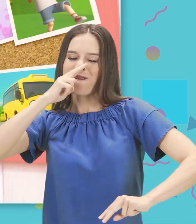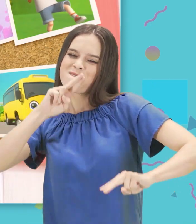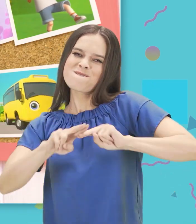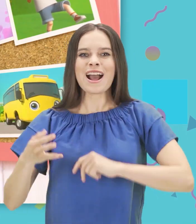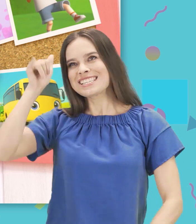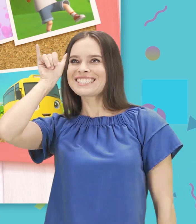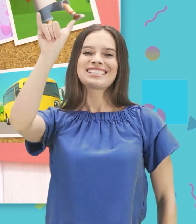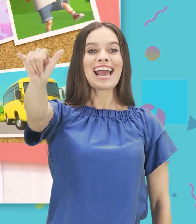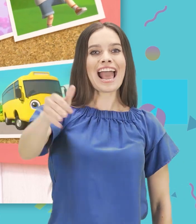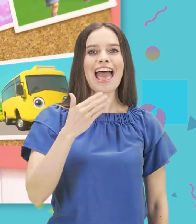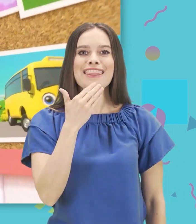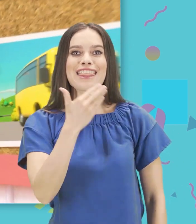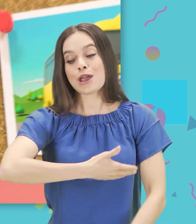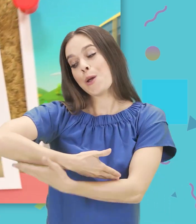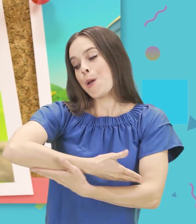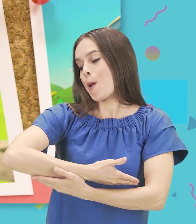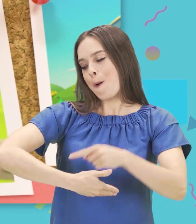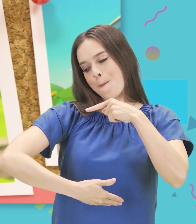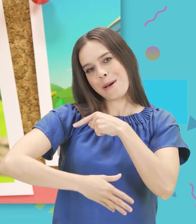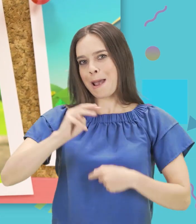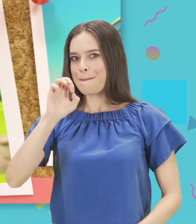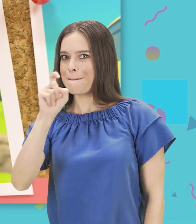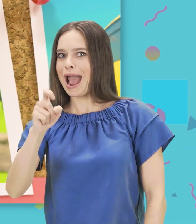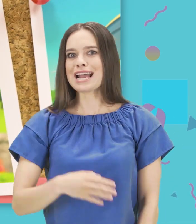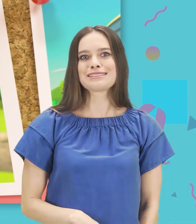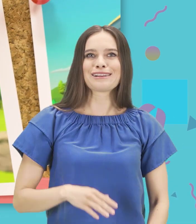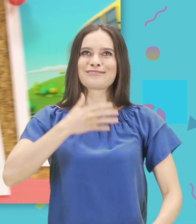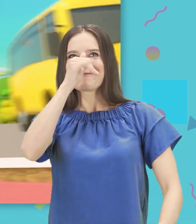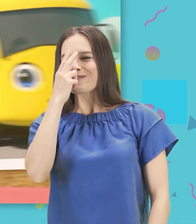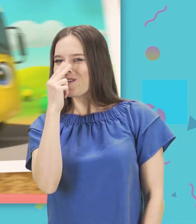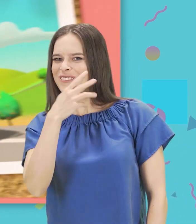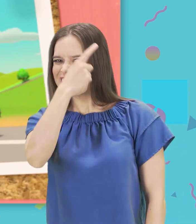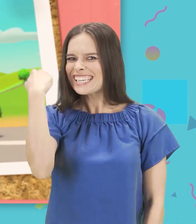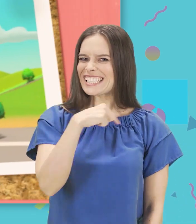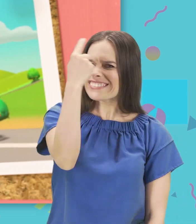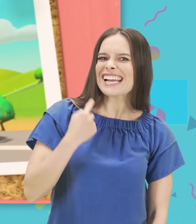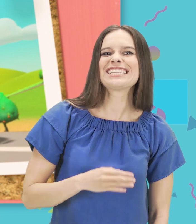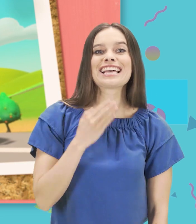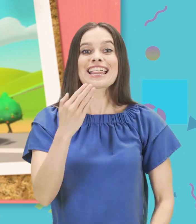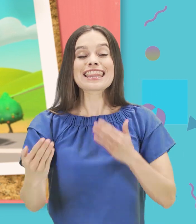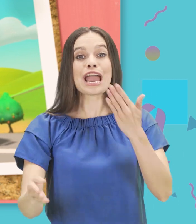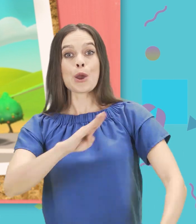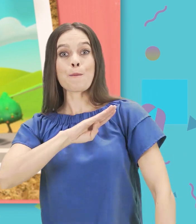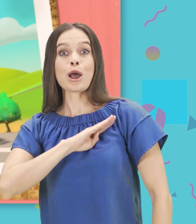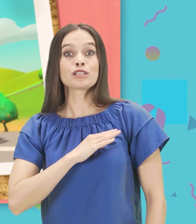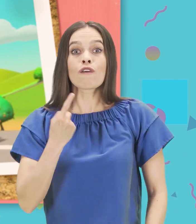And thanks to baby Max for making silly faces Thank you to Buster for driving us to wonderful